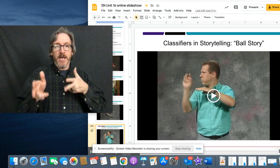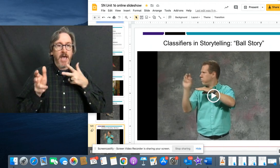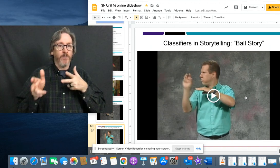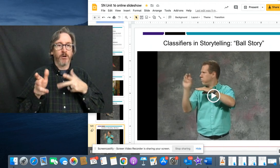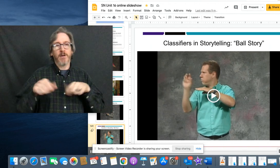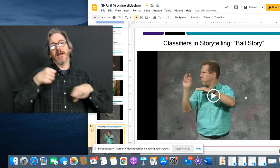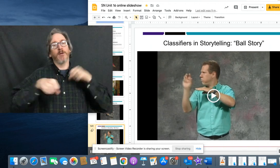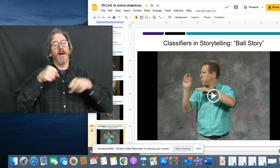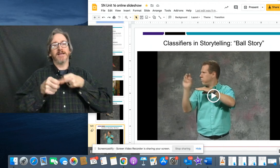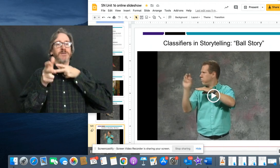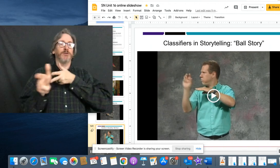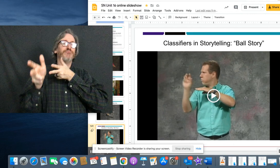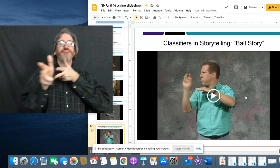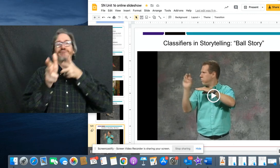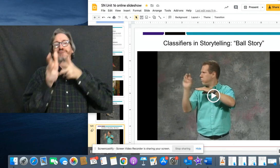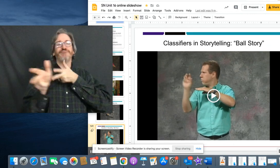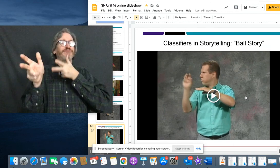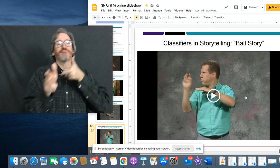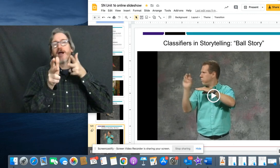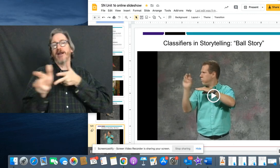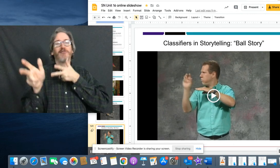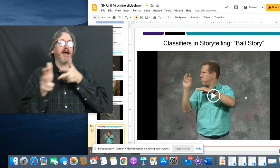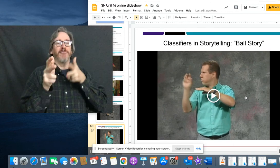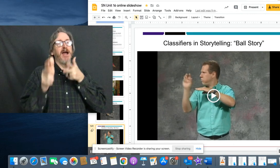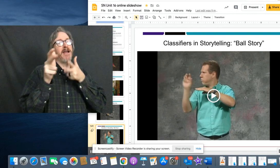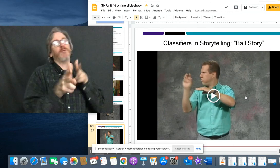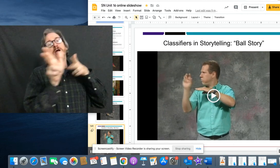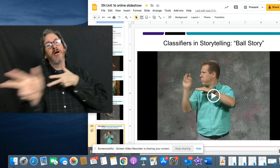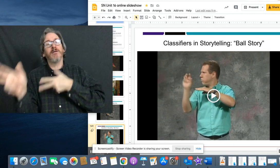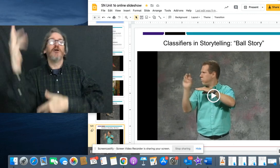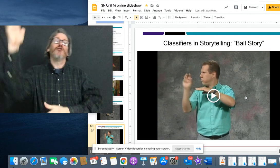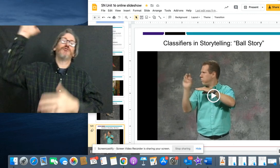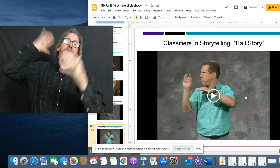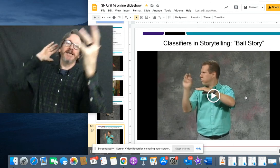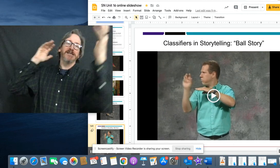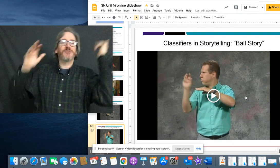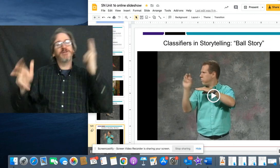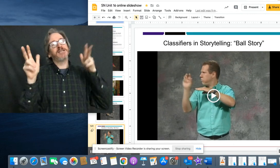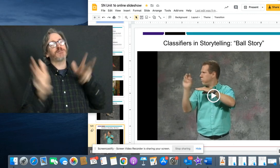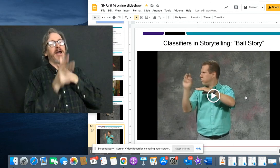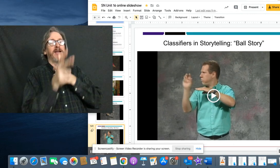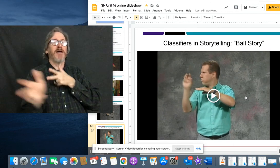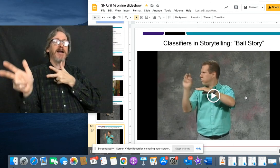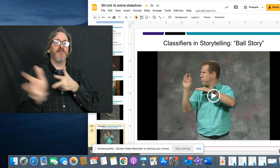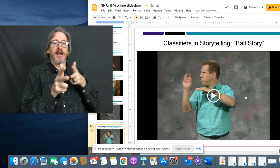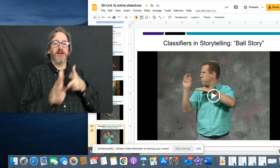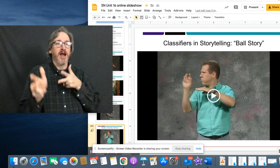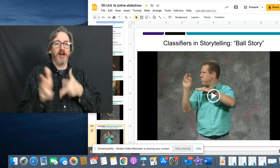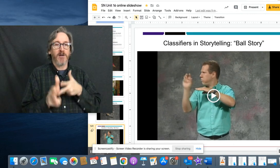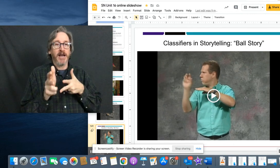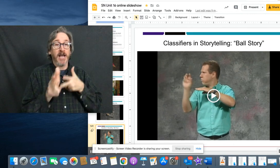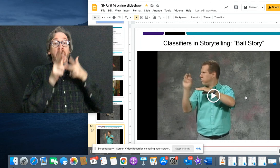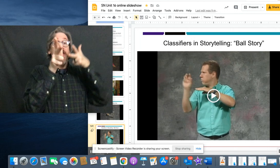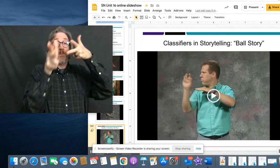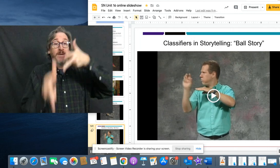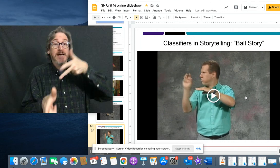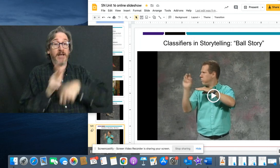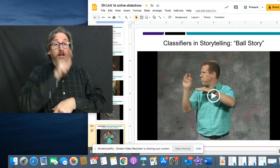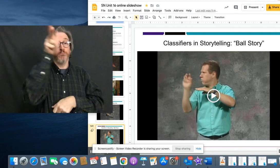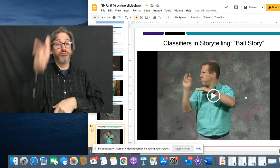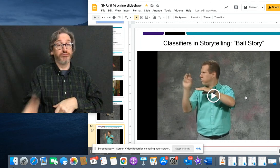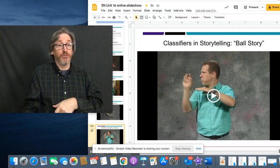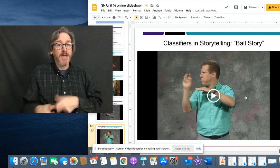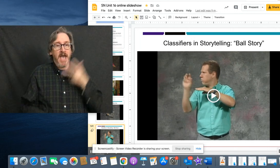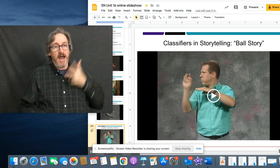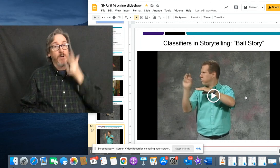going, and we were riding our bikes, and we were riding, riding, riding, trees, trees, riding, riding, riding, riding, riding. And then we went